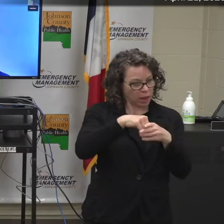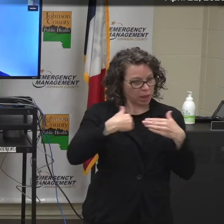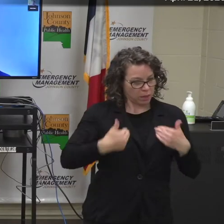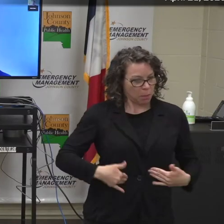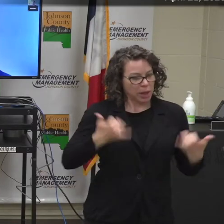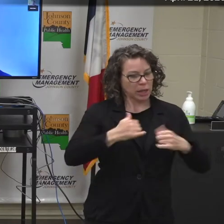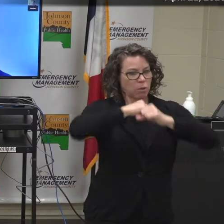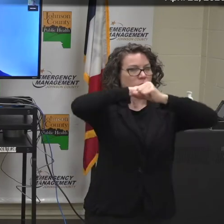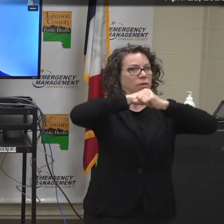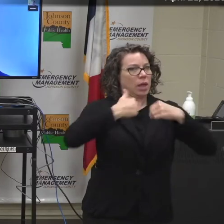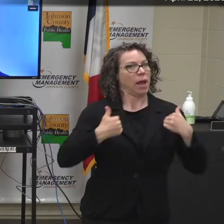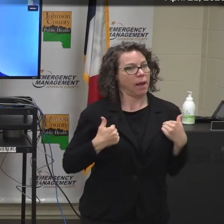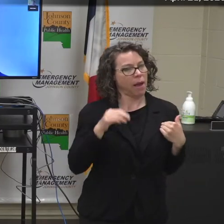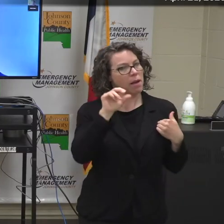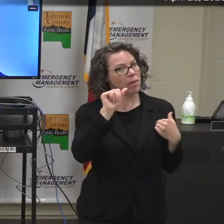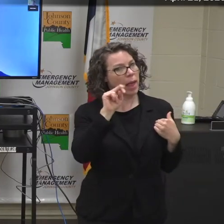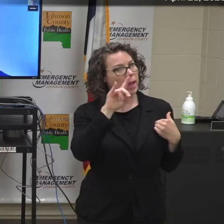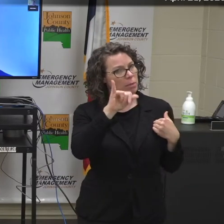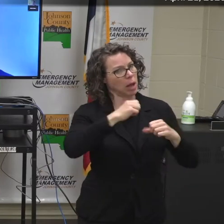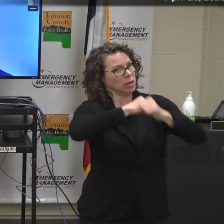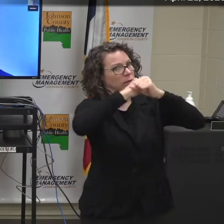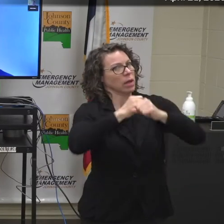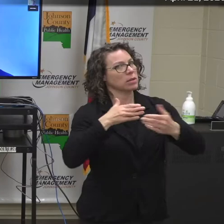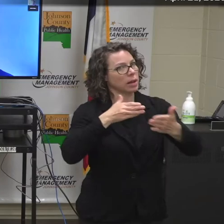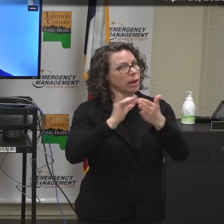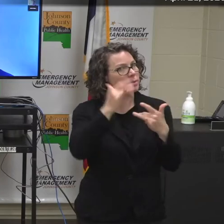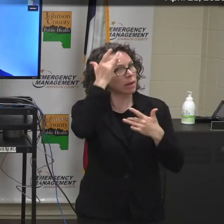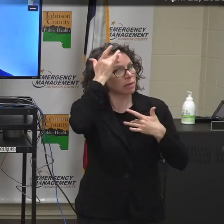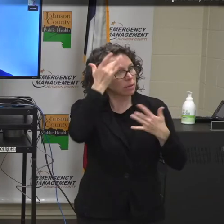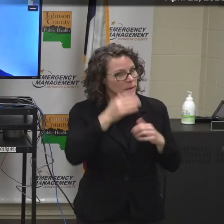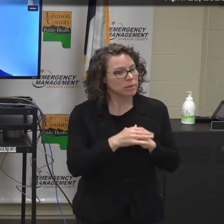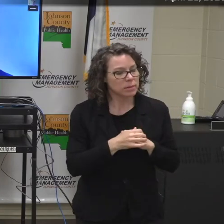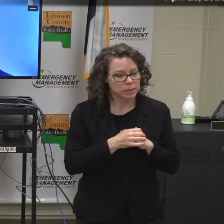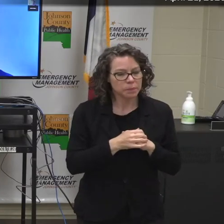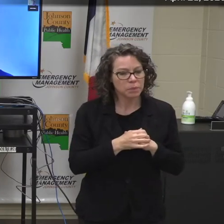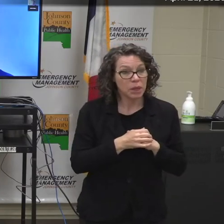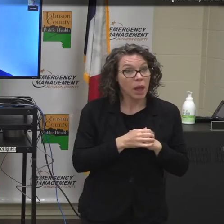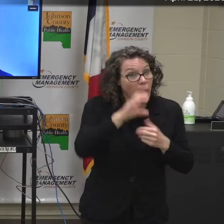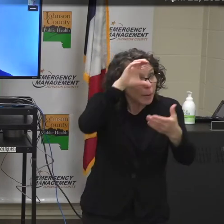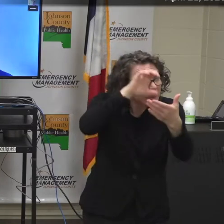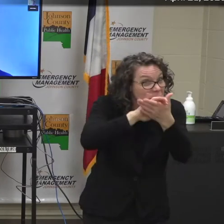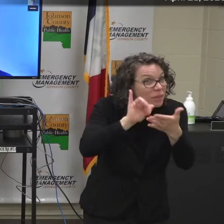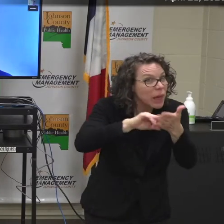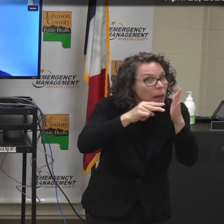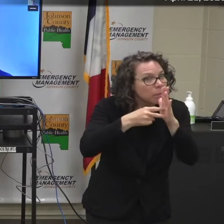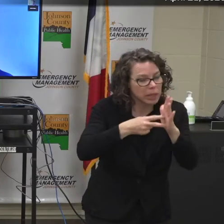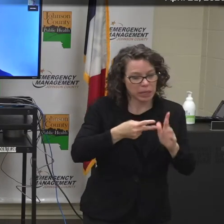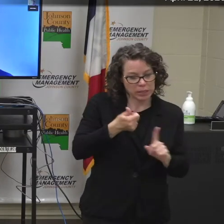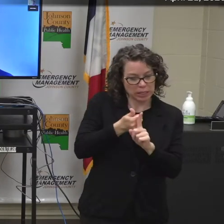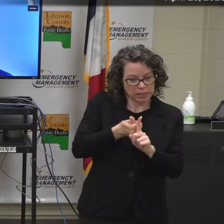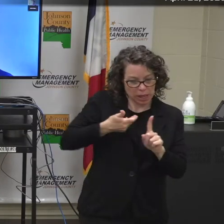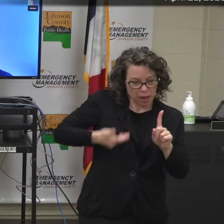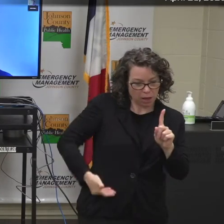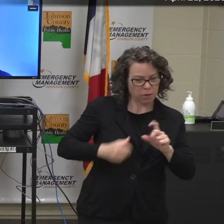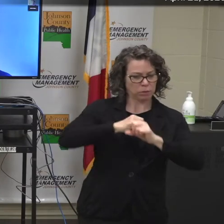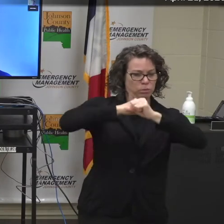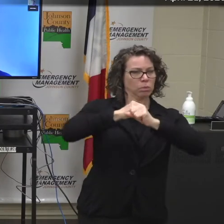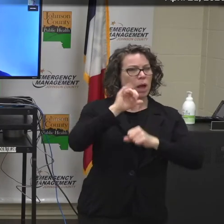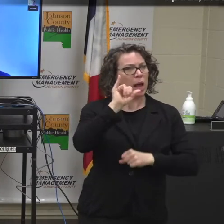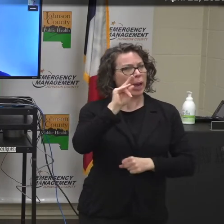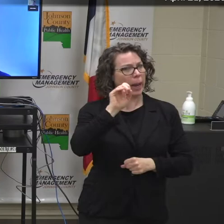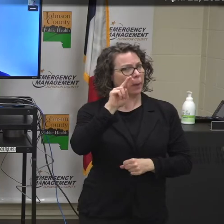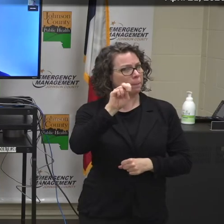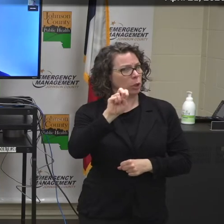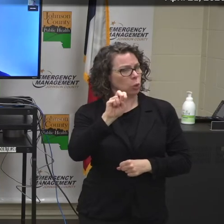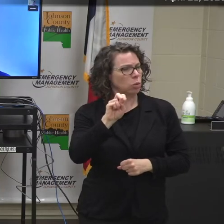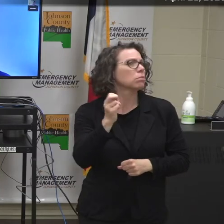to COVID-19. We believe that that means that they have some immunity. We don't really know at